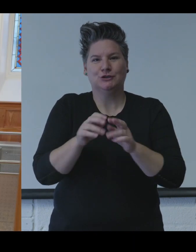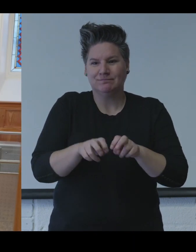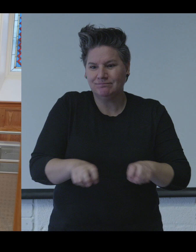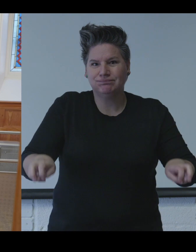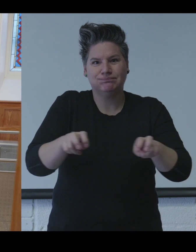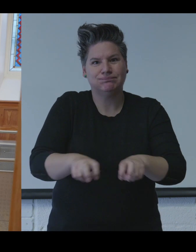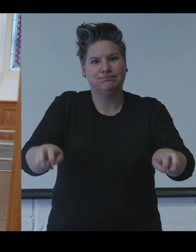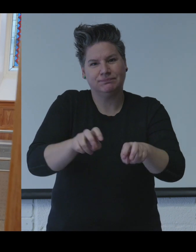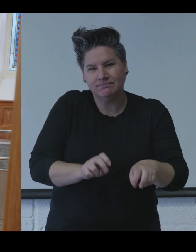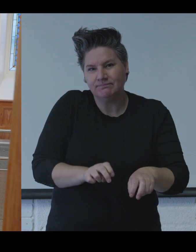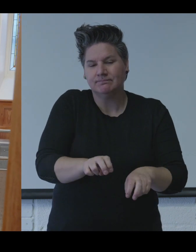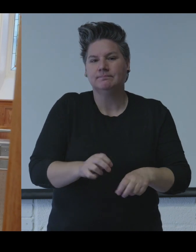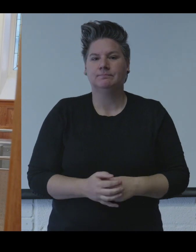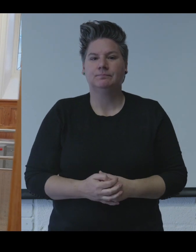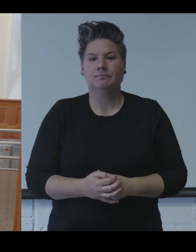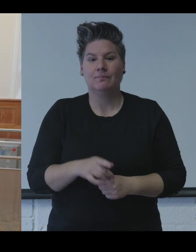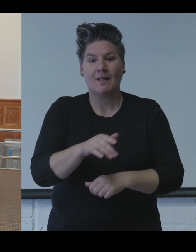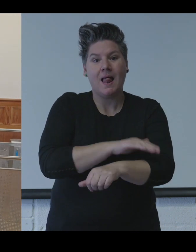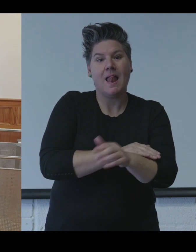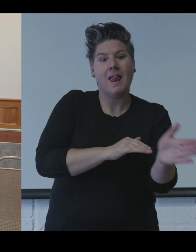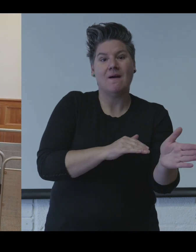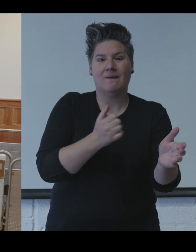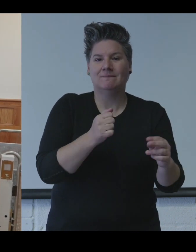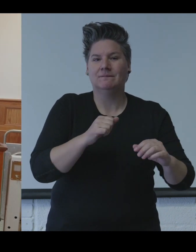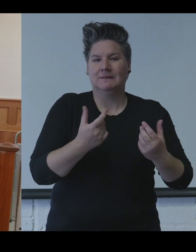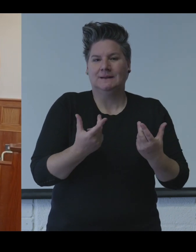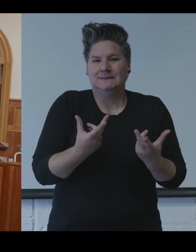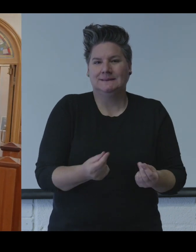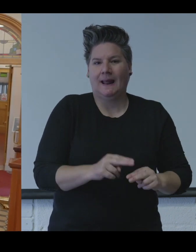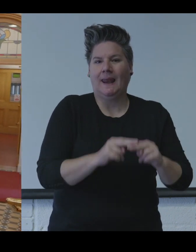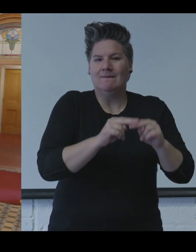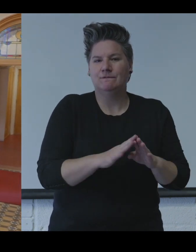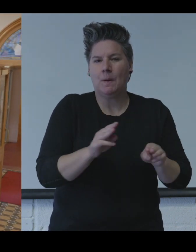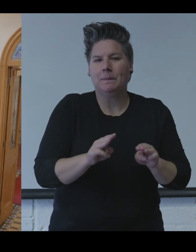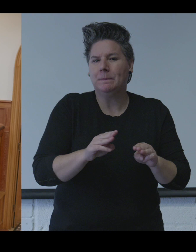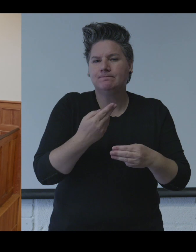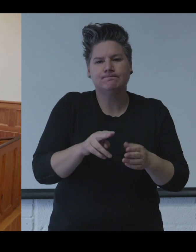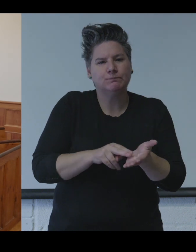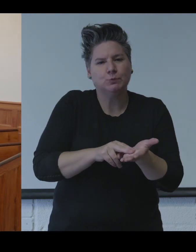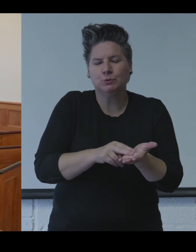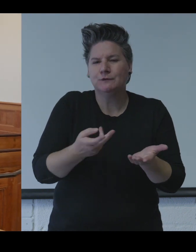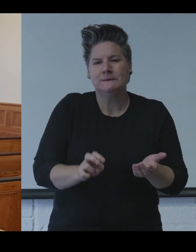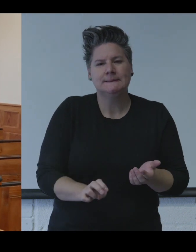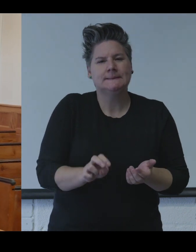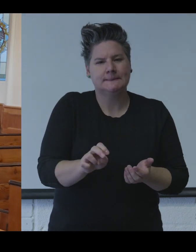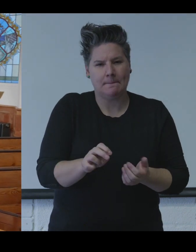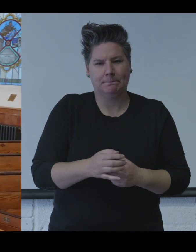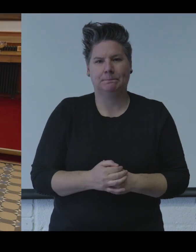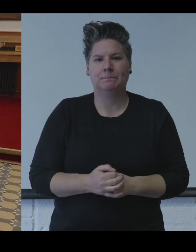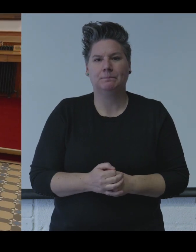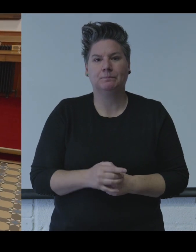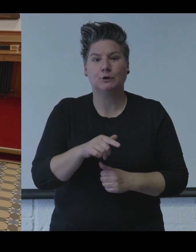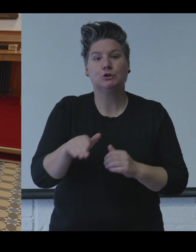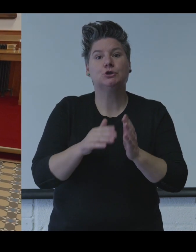If you go back through the doorway and straight ahead, this will take you to the main church. There is a series of small steps up to the level where the church pews are.